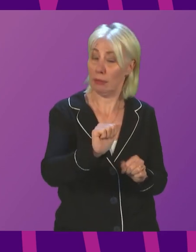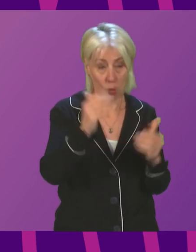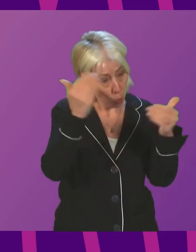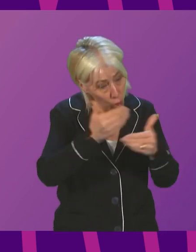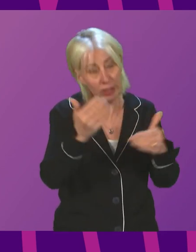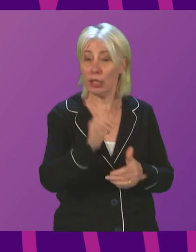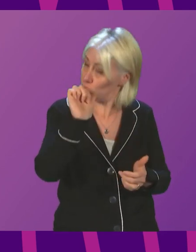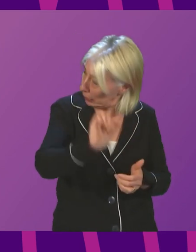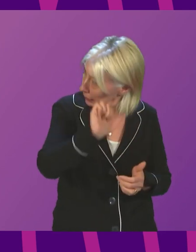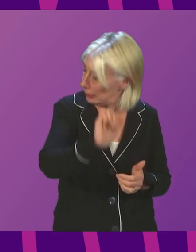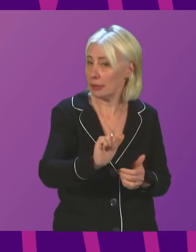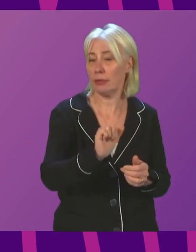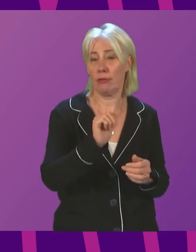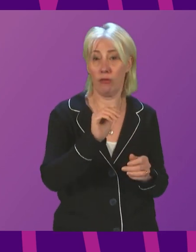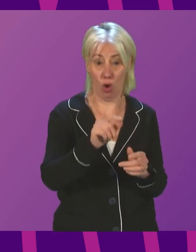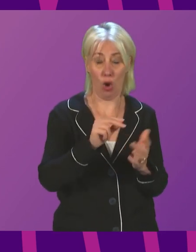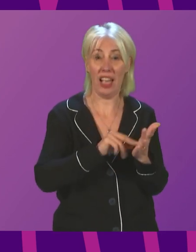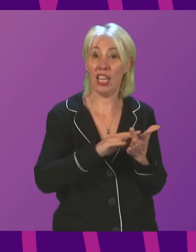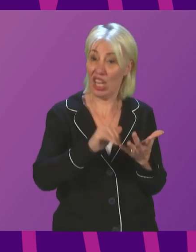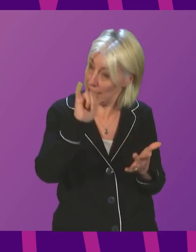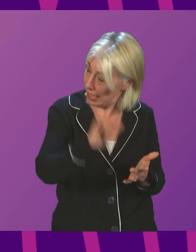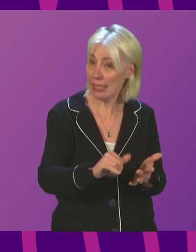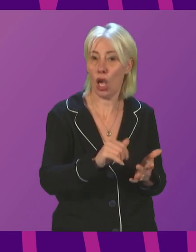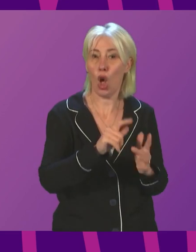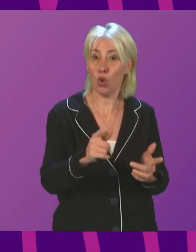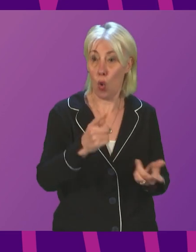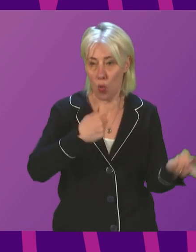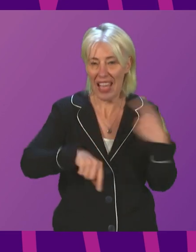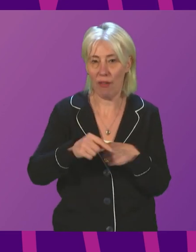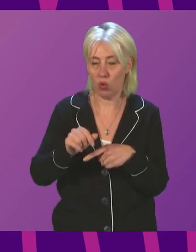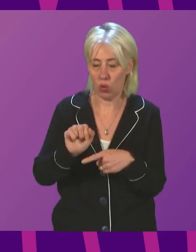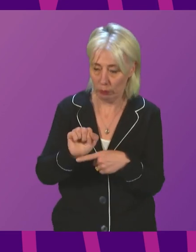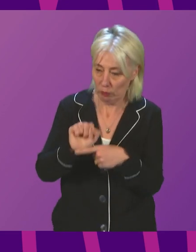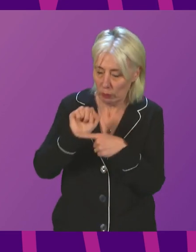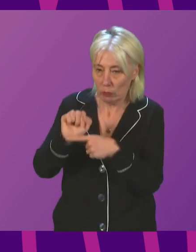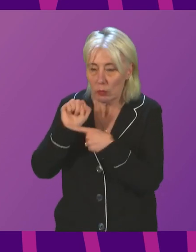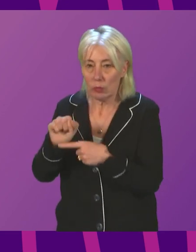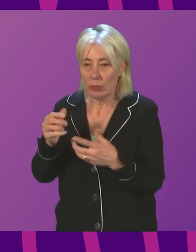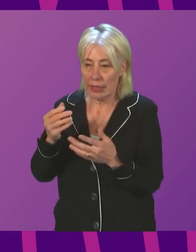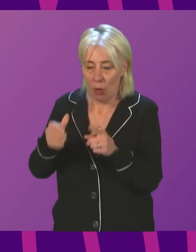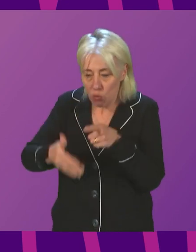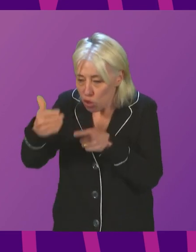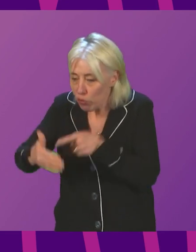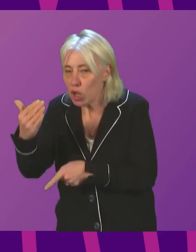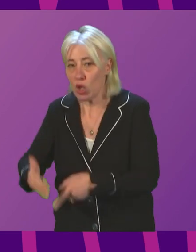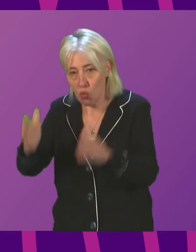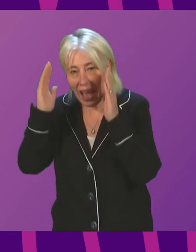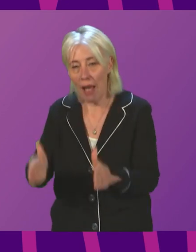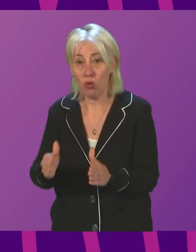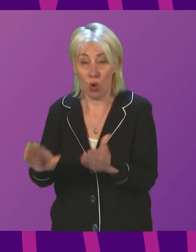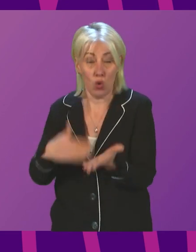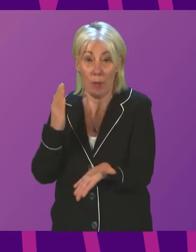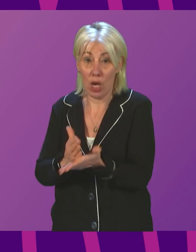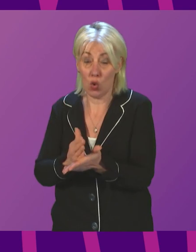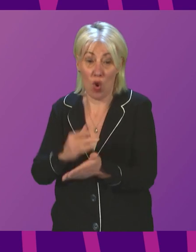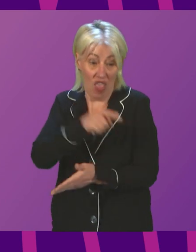about the prospects of the National Health Service. we have to take certain precautions and apply certain restrictions to make sure we avoid the